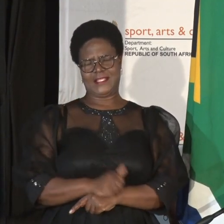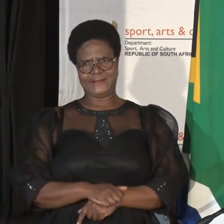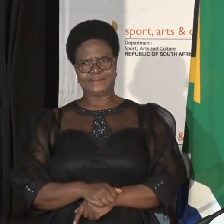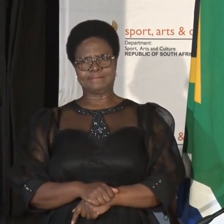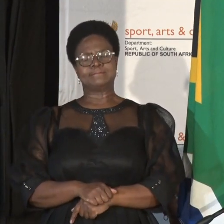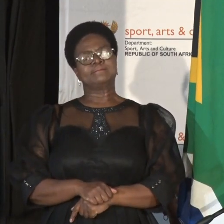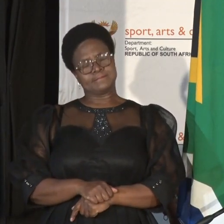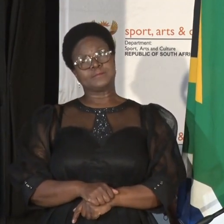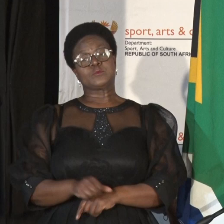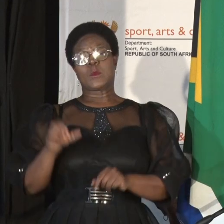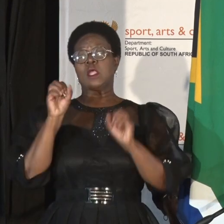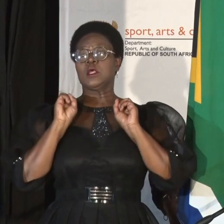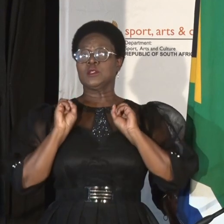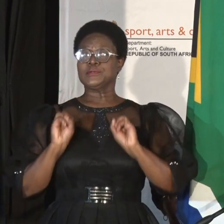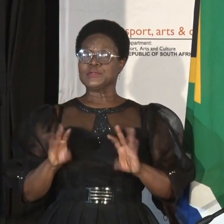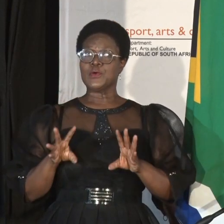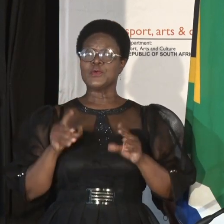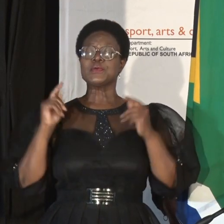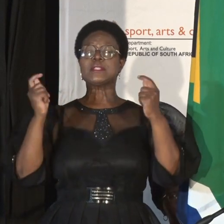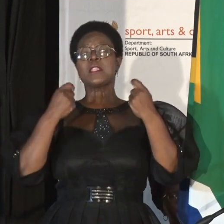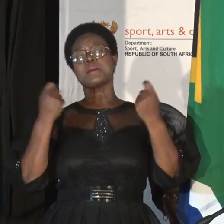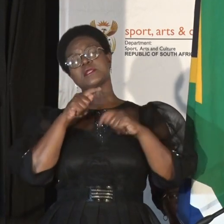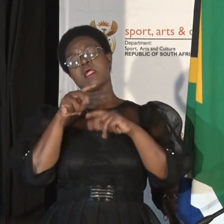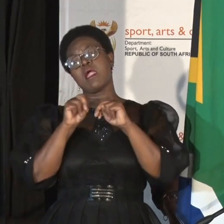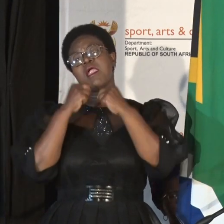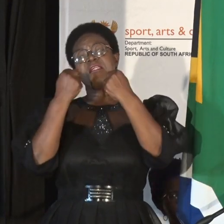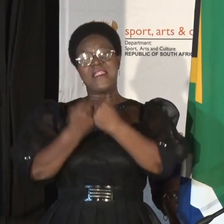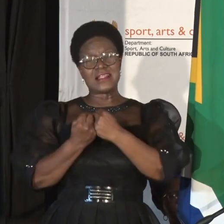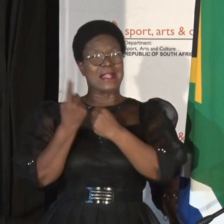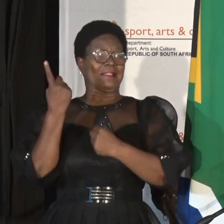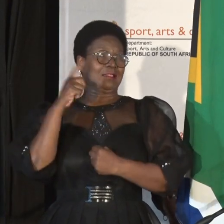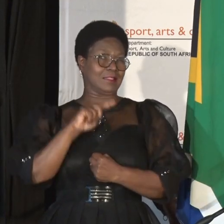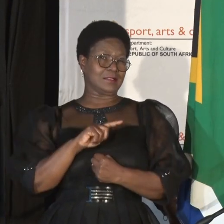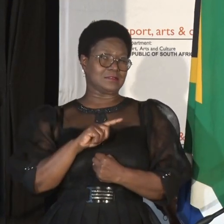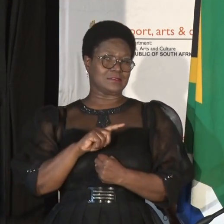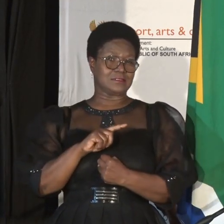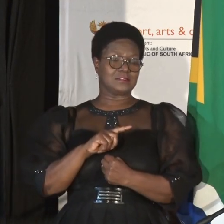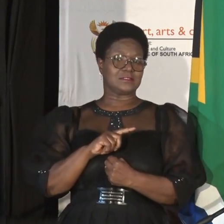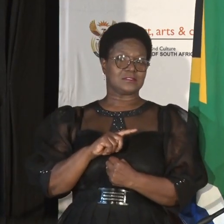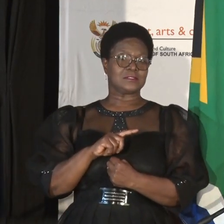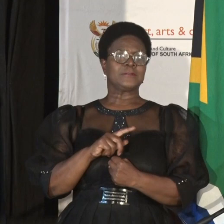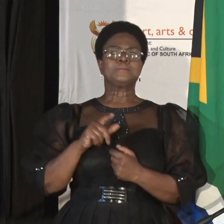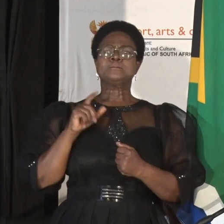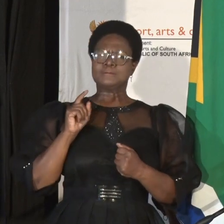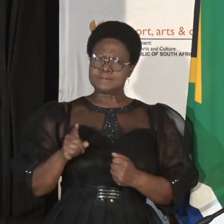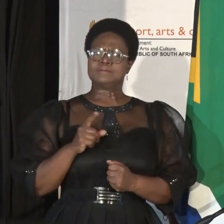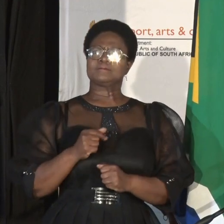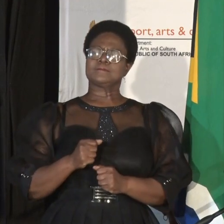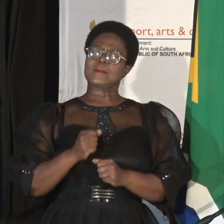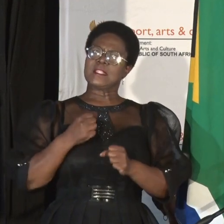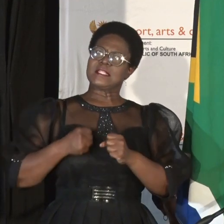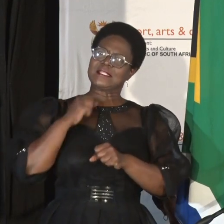Therefore, the celebration of National Days must enhance the notion of social cohesion